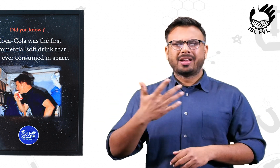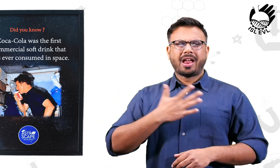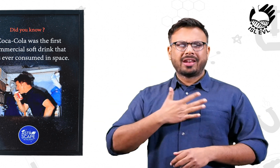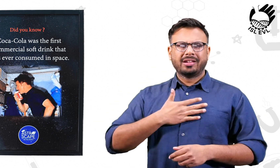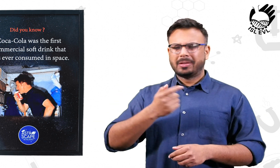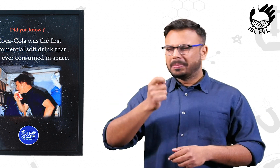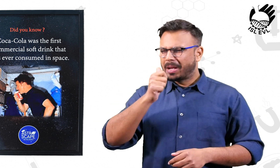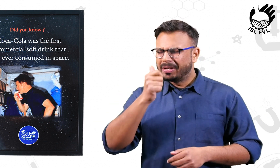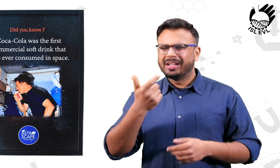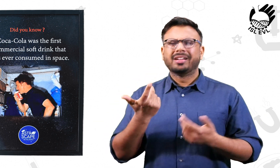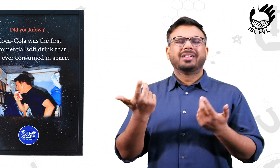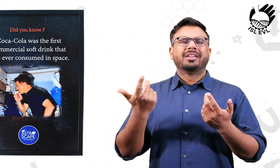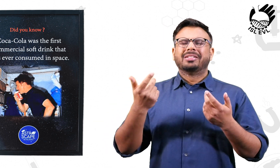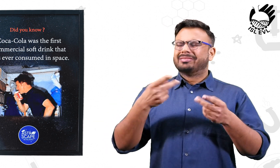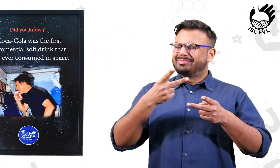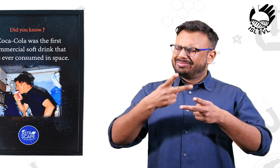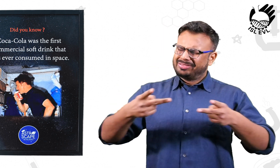soft drink